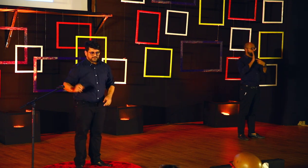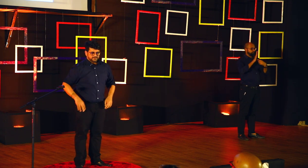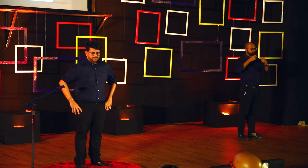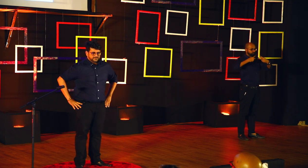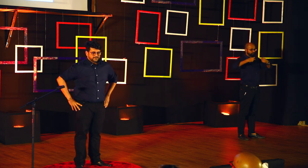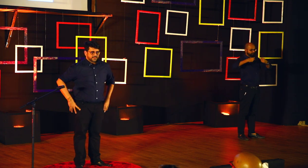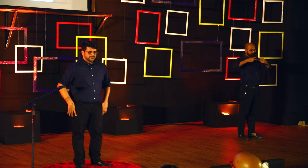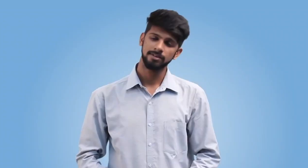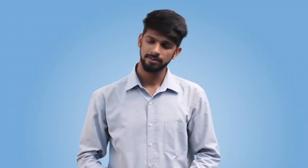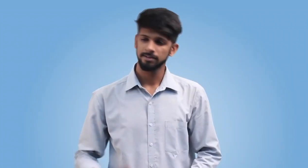equivalent it is.